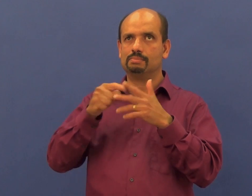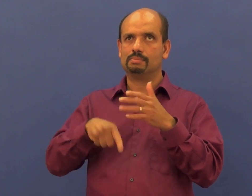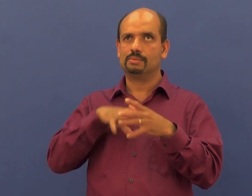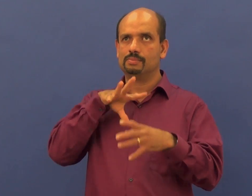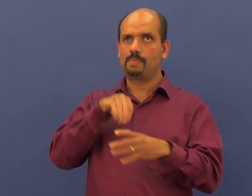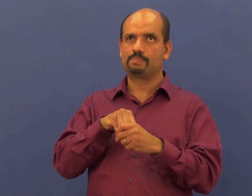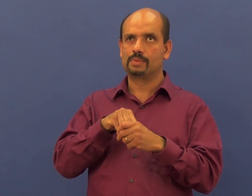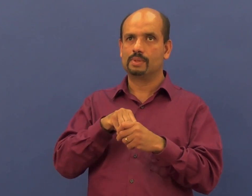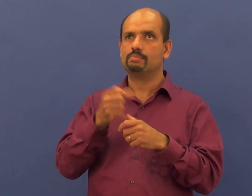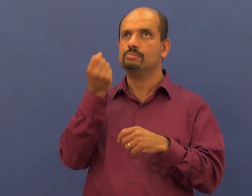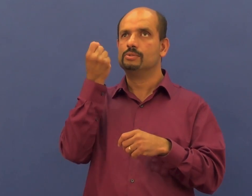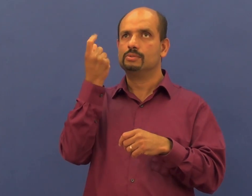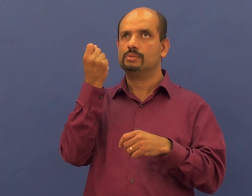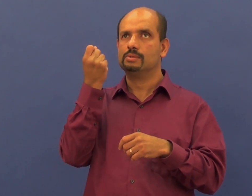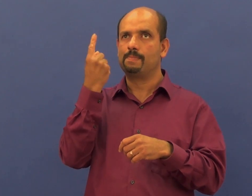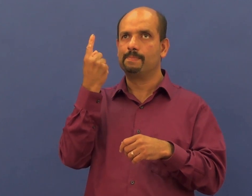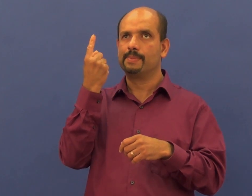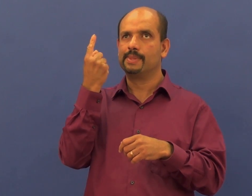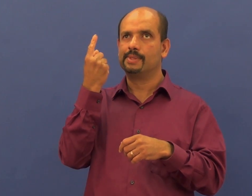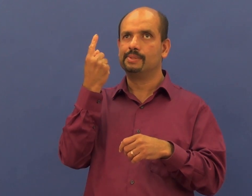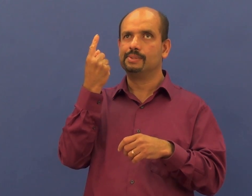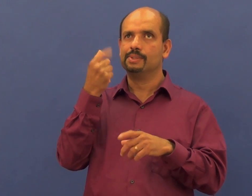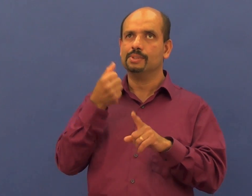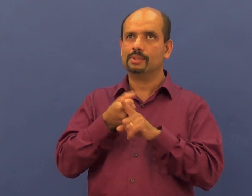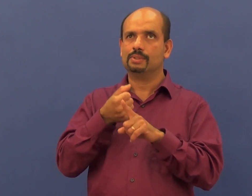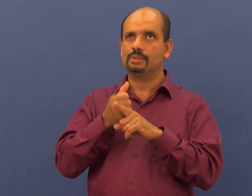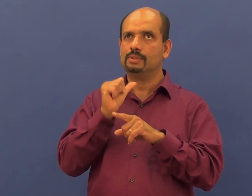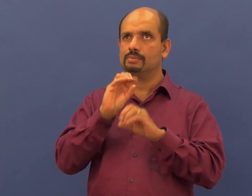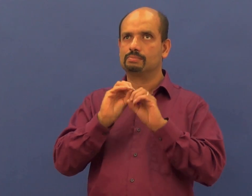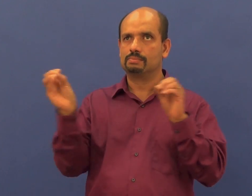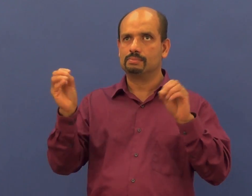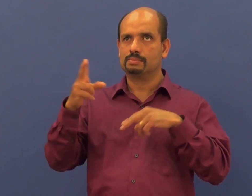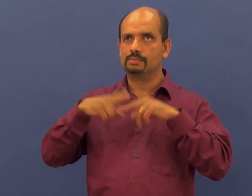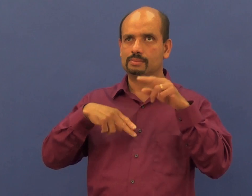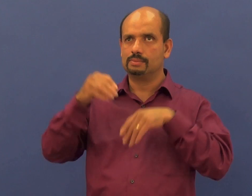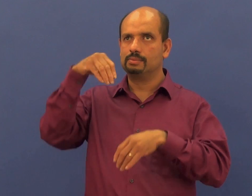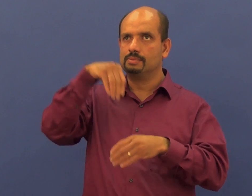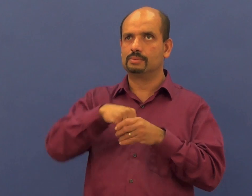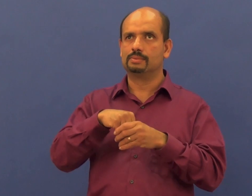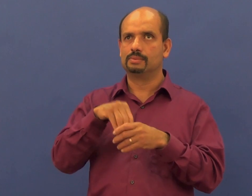Note takers do not have built-in cellular capability.